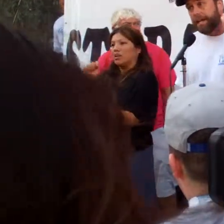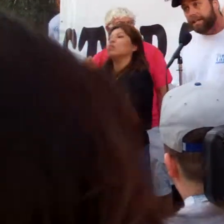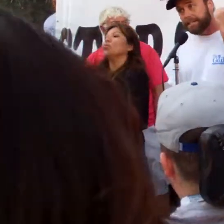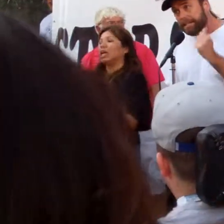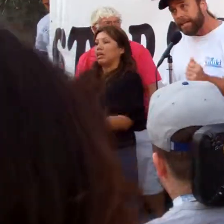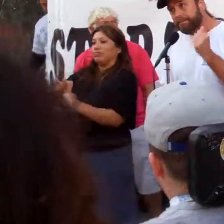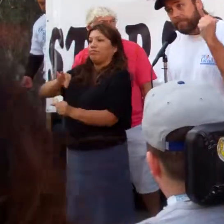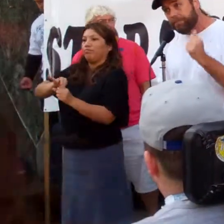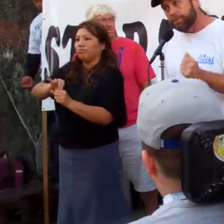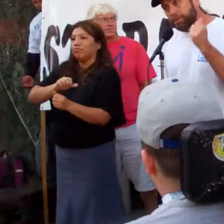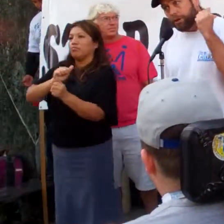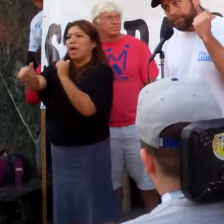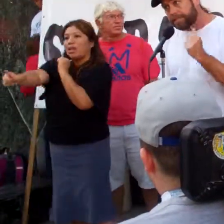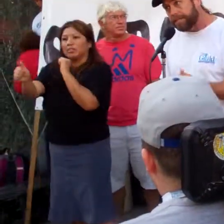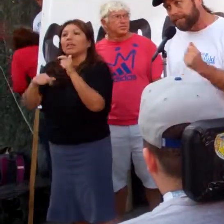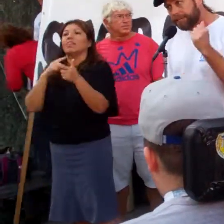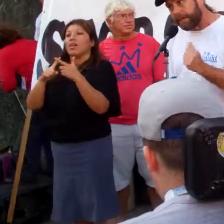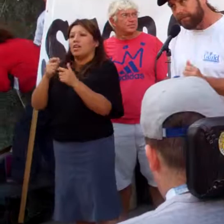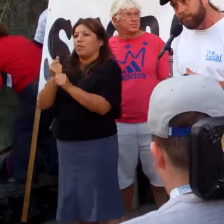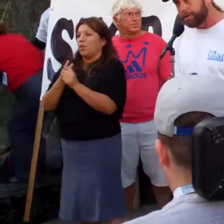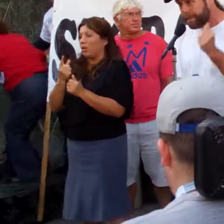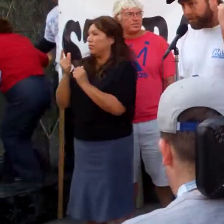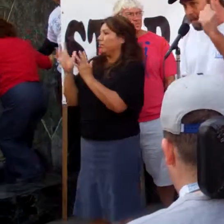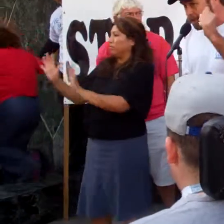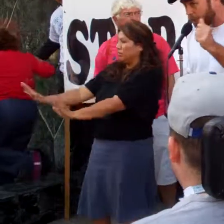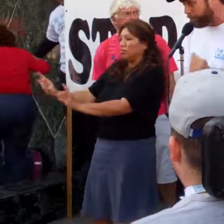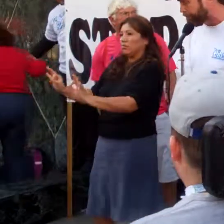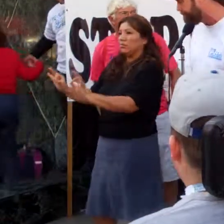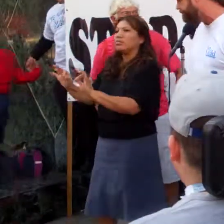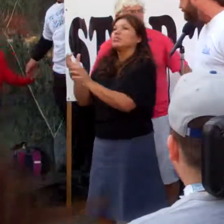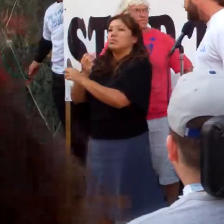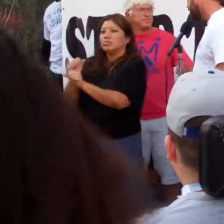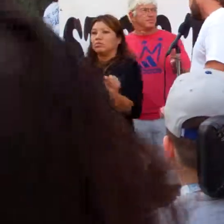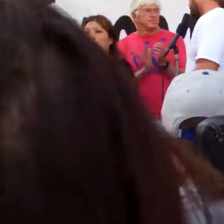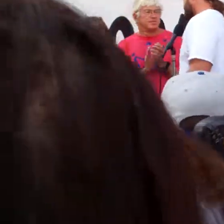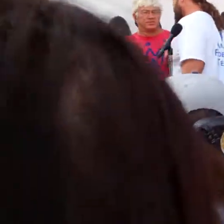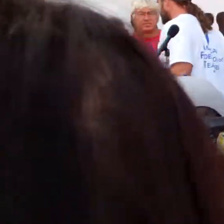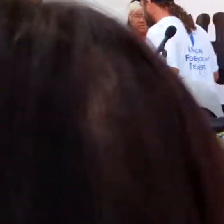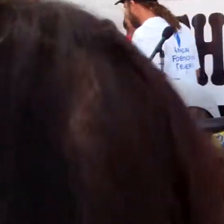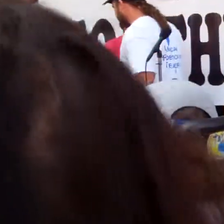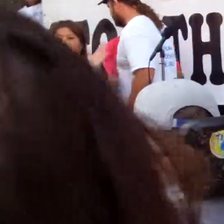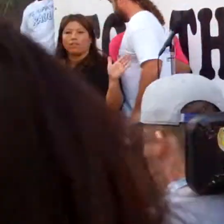cuts and save the future of the state of California. Thank you. Thank